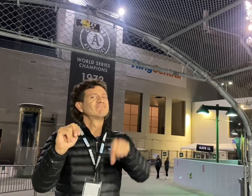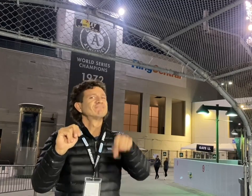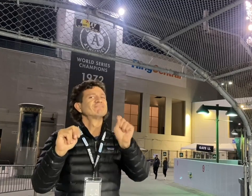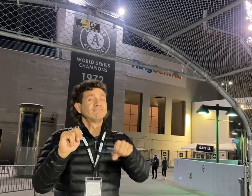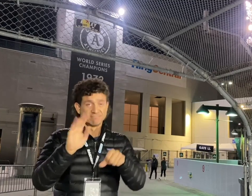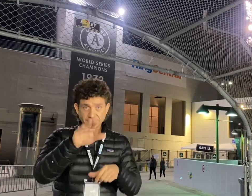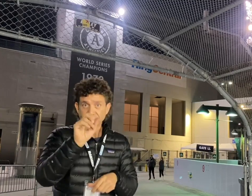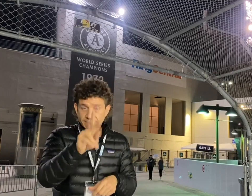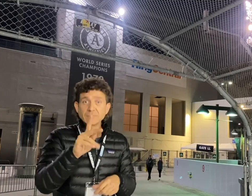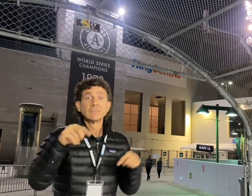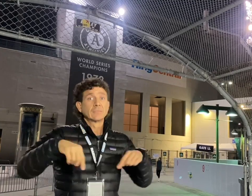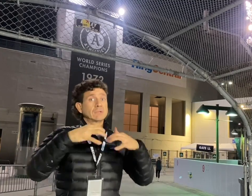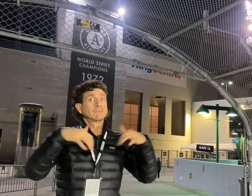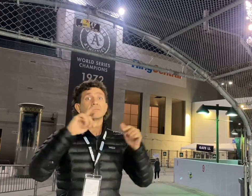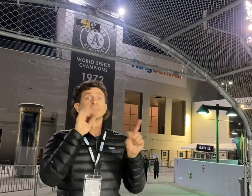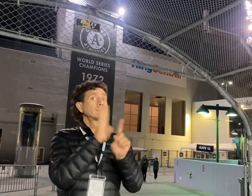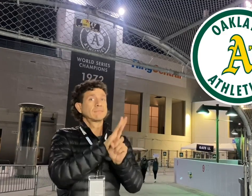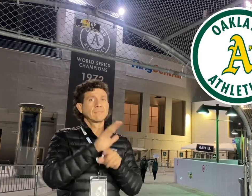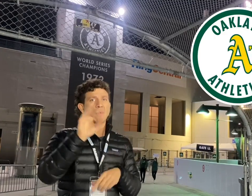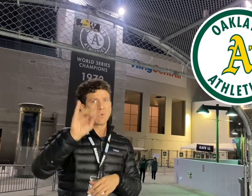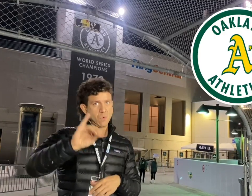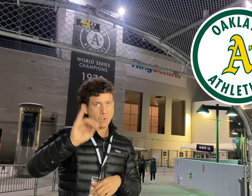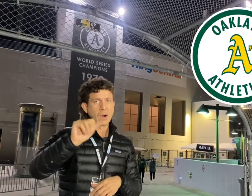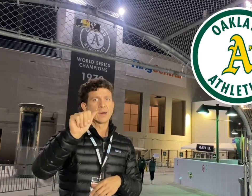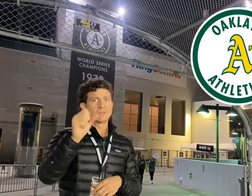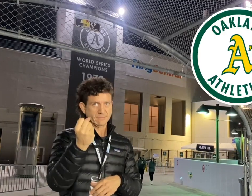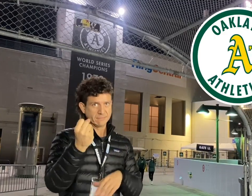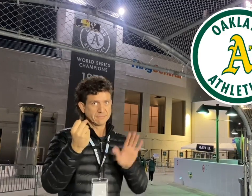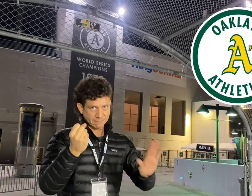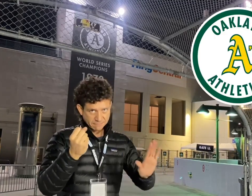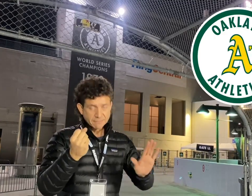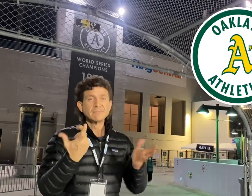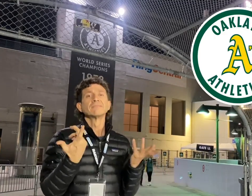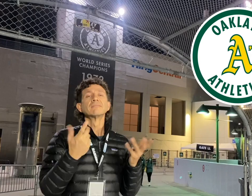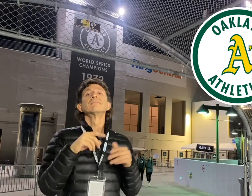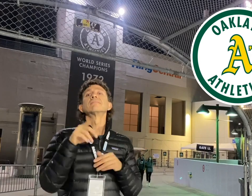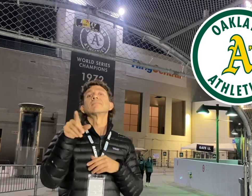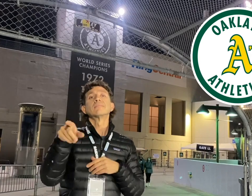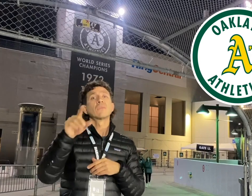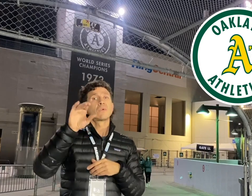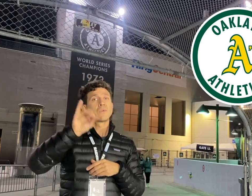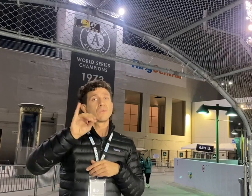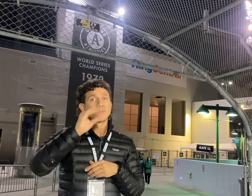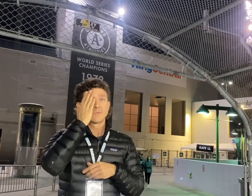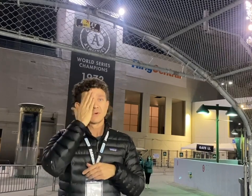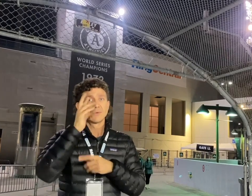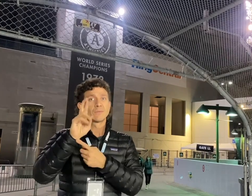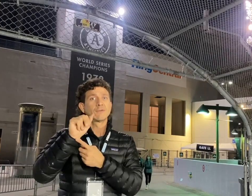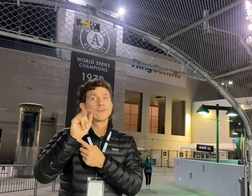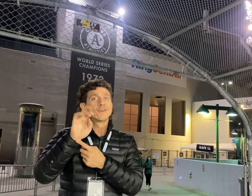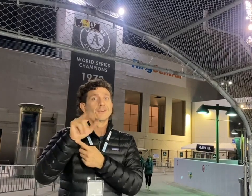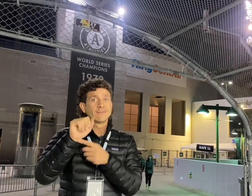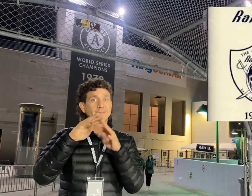So, this stadium has been home to Oakland A's. When the Raiders were formed in 1960,